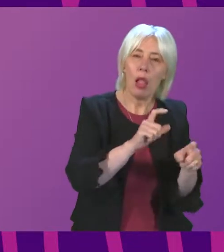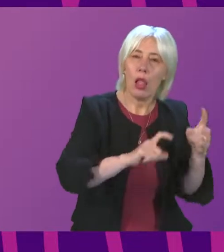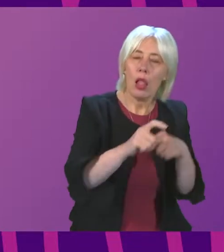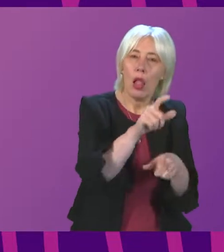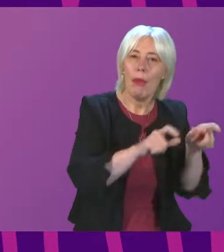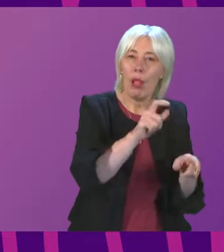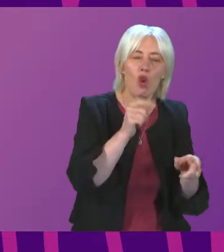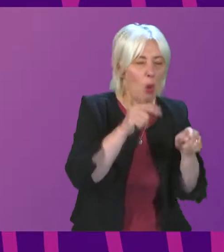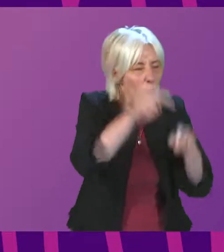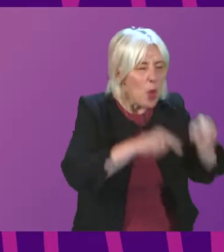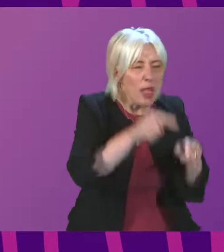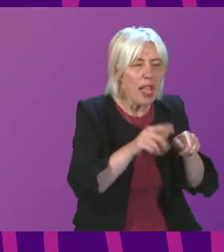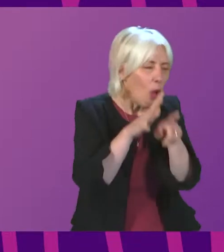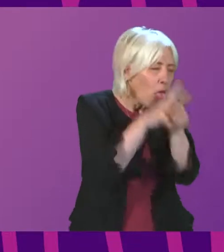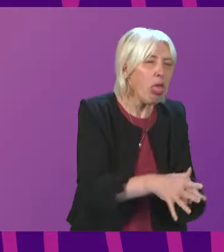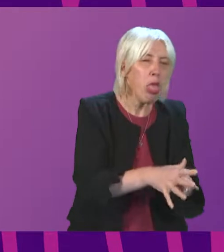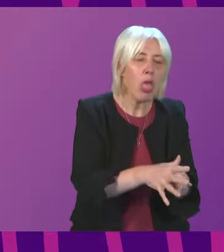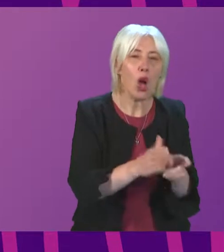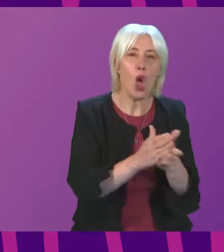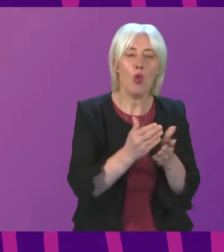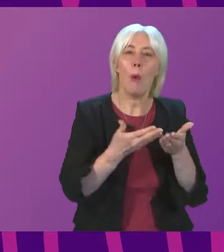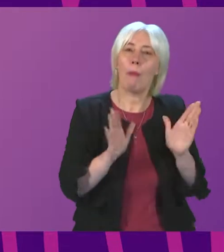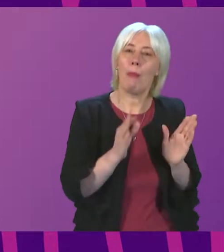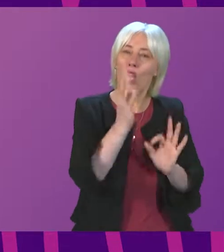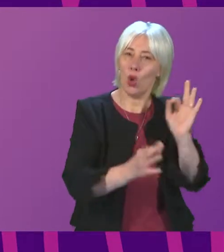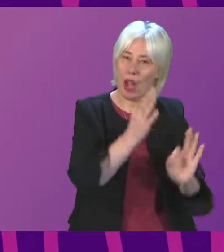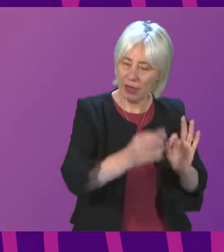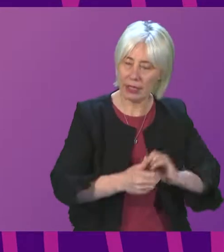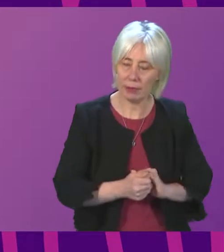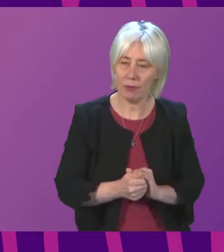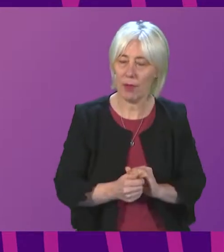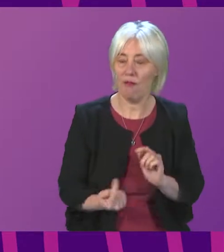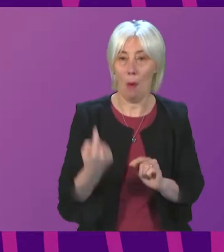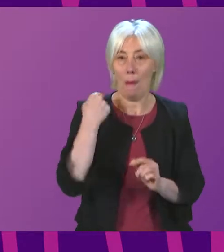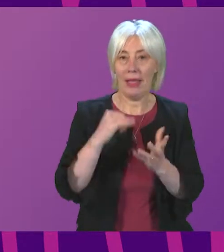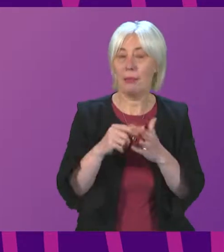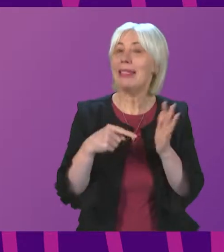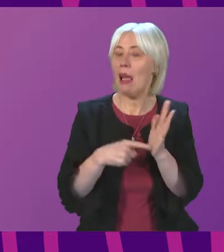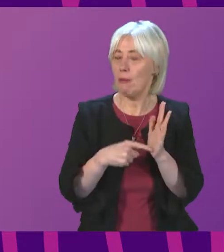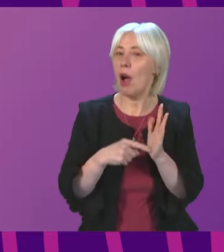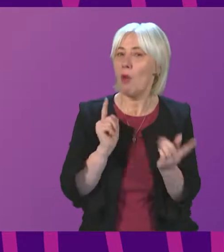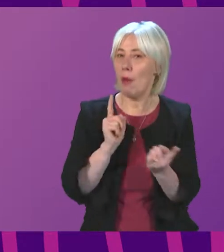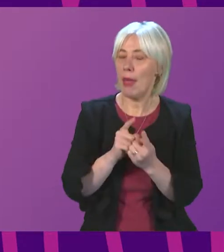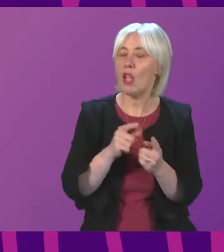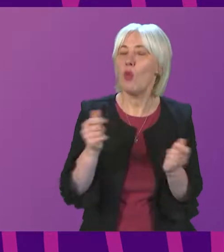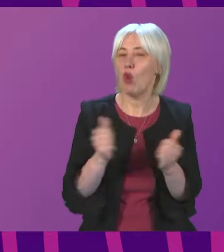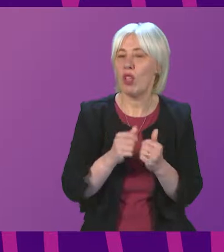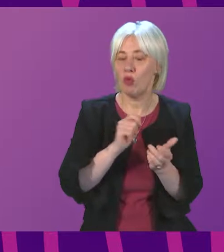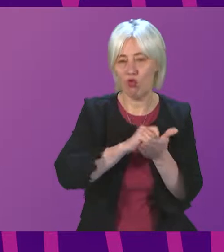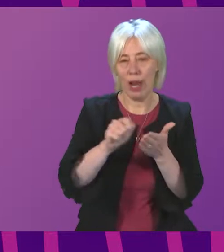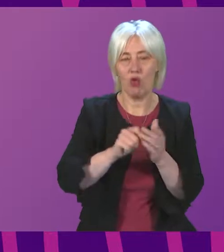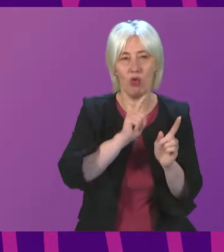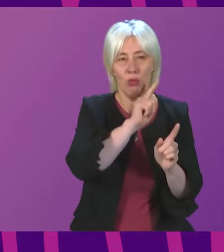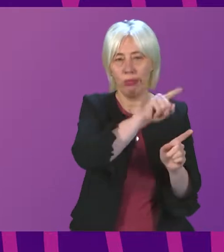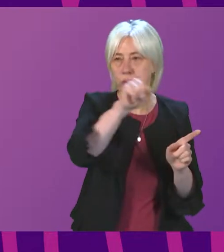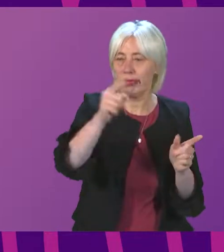inquiries. Last considered by us on the 1st of September last, the committee agreed to write to a range of stakeholders. I'm pleased to see we